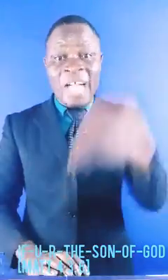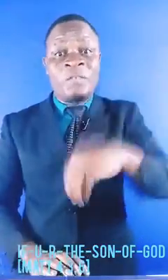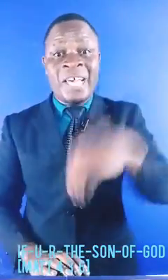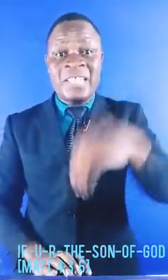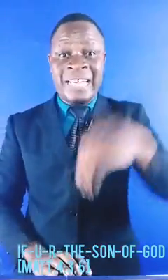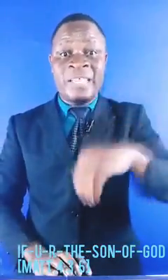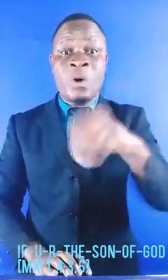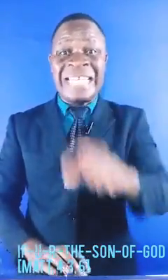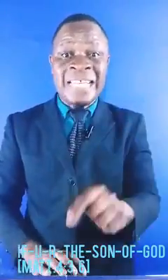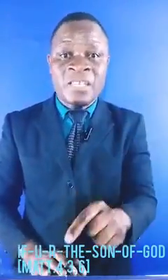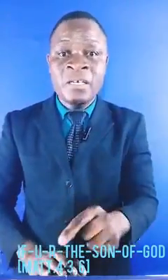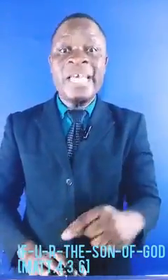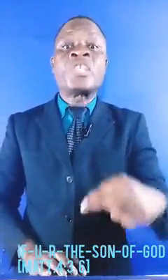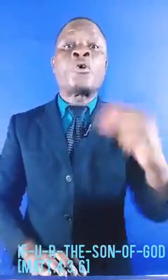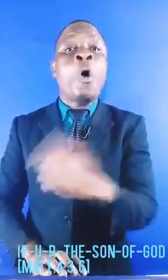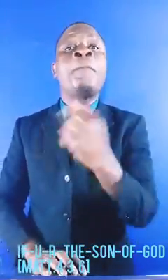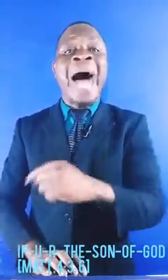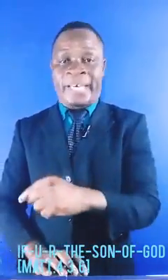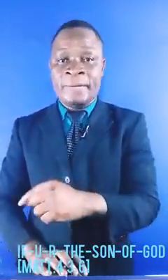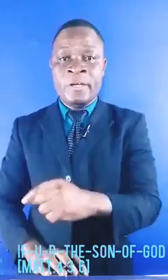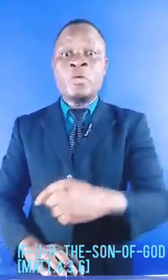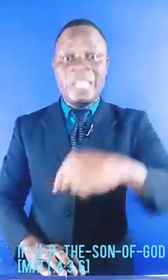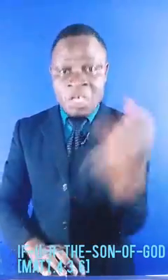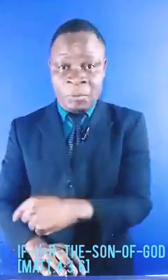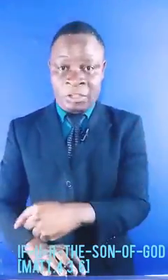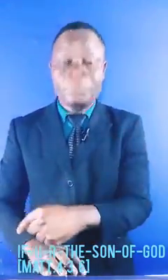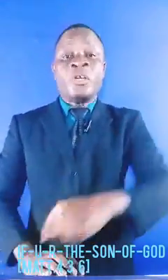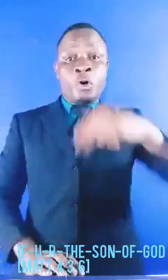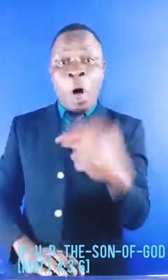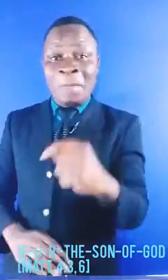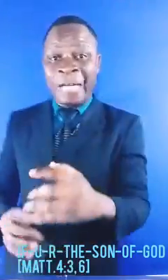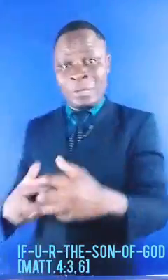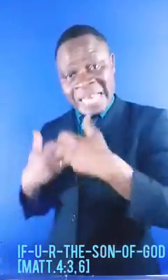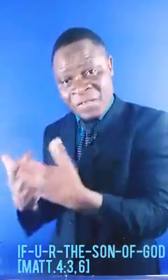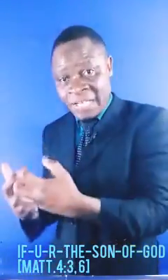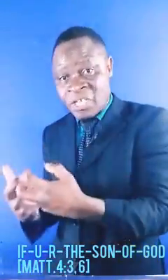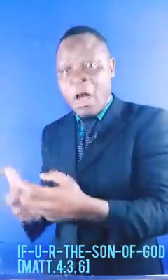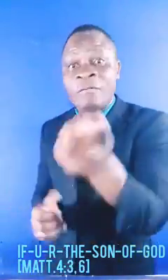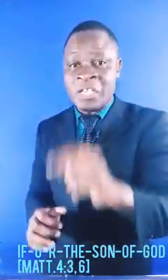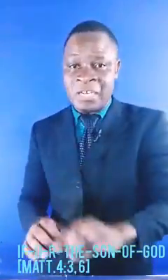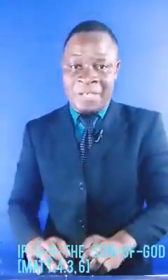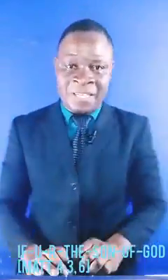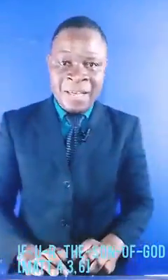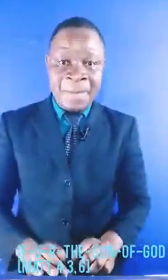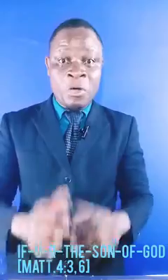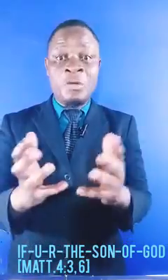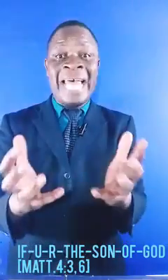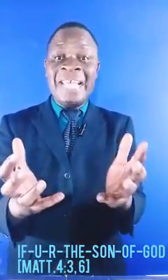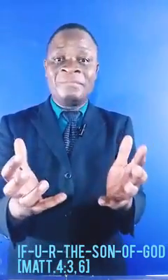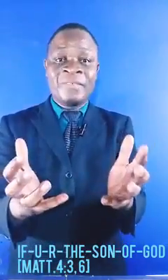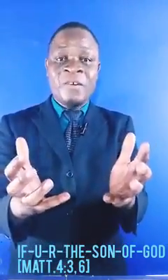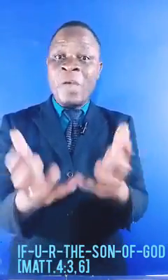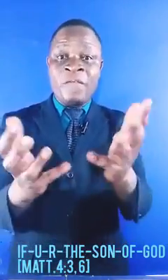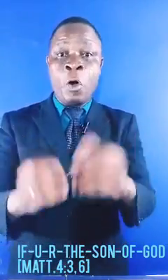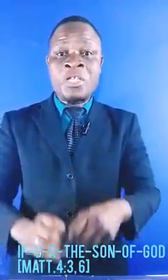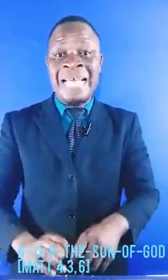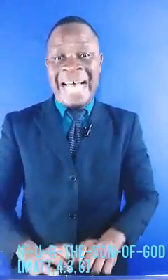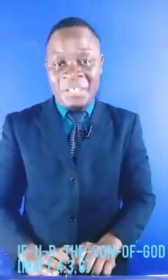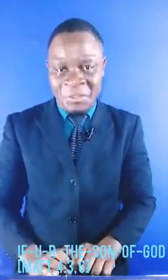change of Jesus in this Word means is to go back to the Scriptures, to go back to the reverence of the Scriptures, because today, we have lost that attitude.